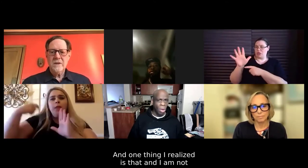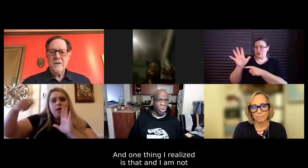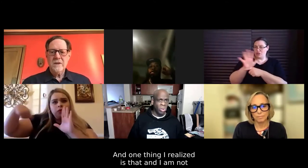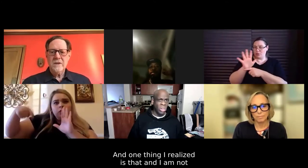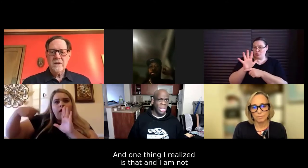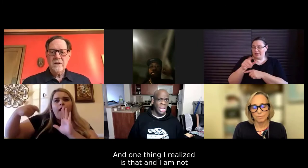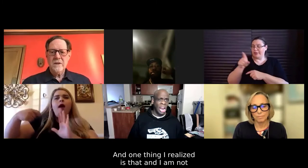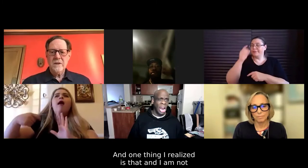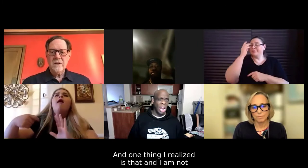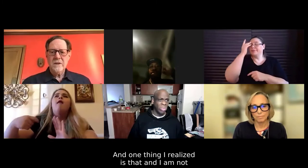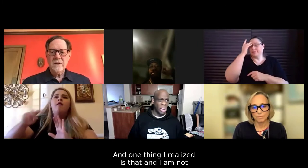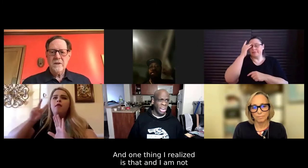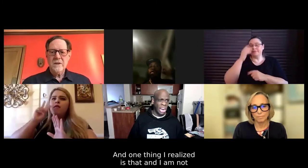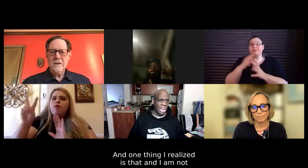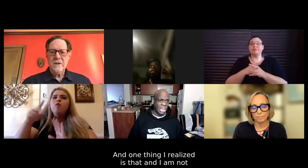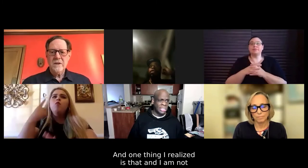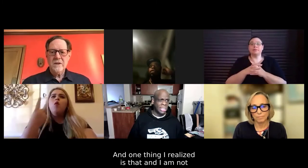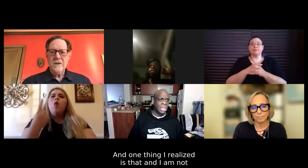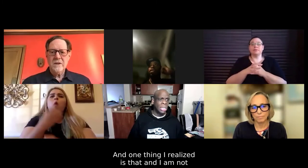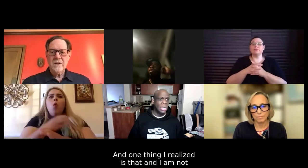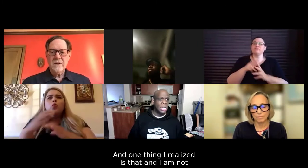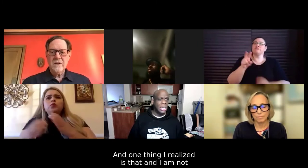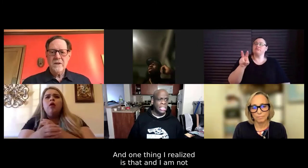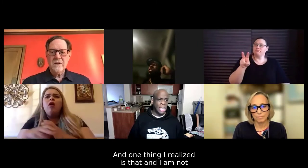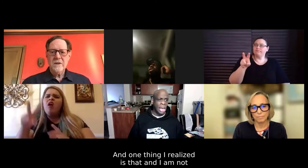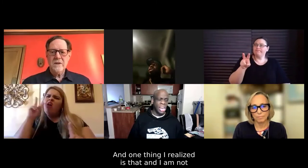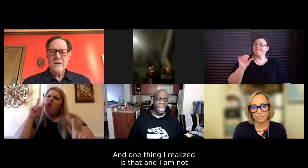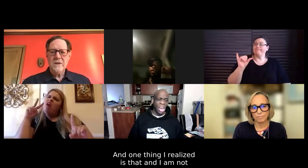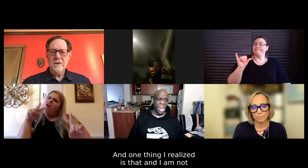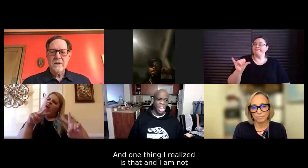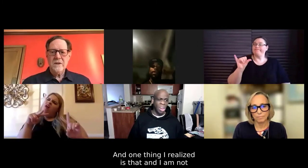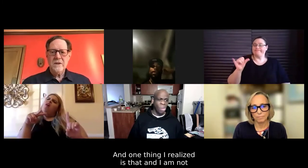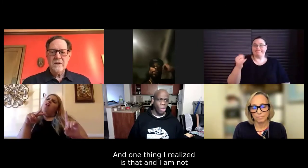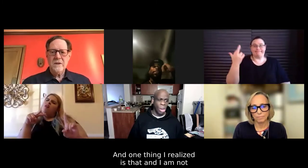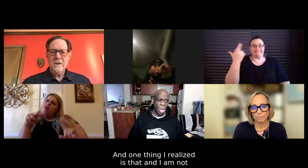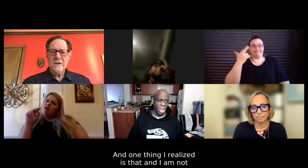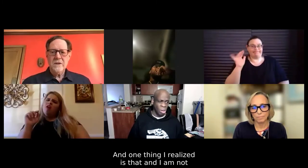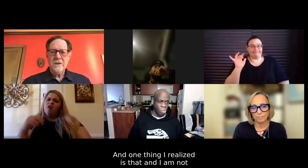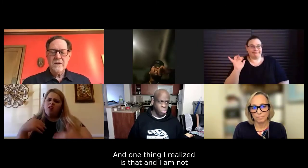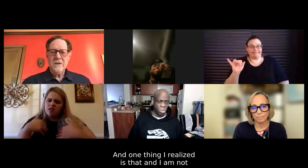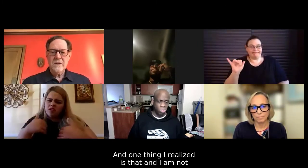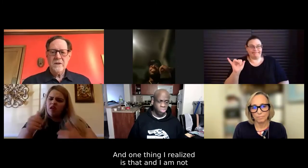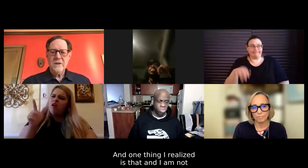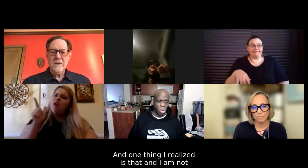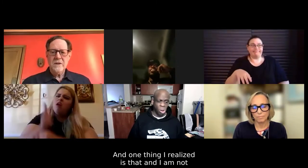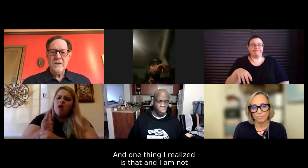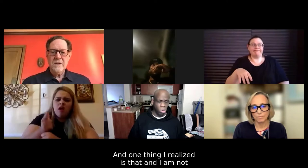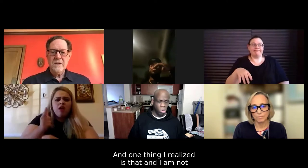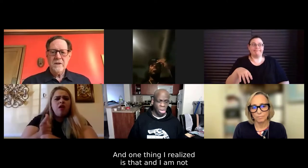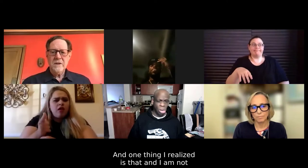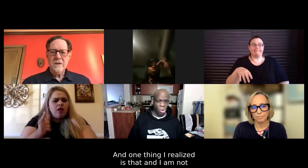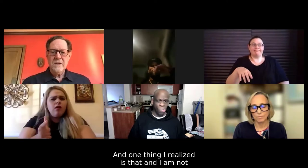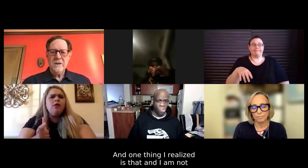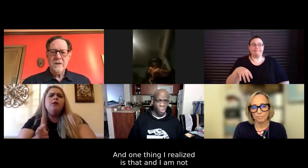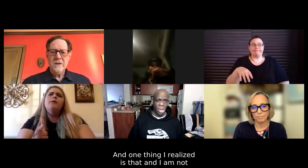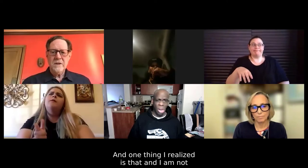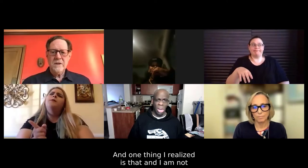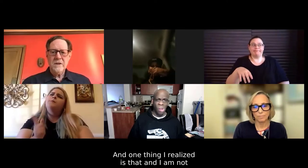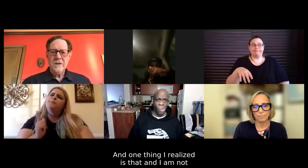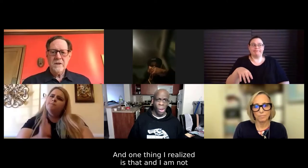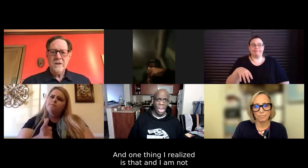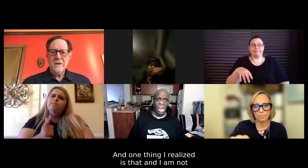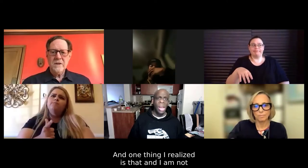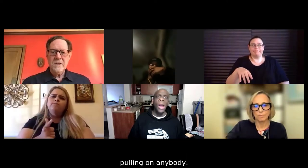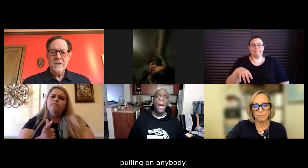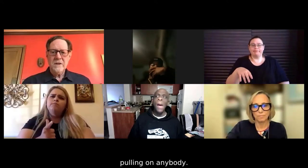one thing I realized is that, and I'm not putting a blame on